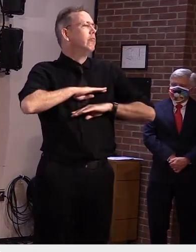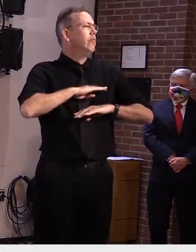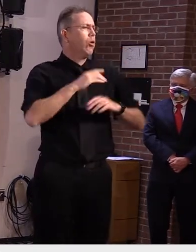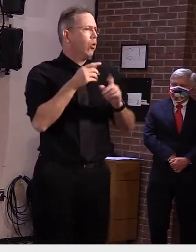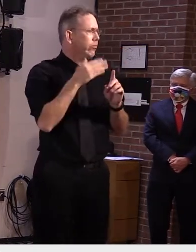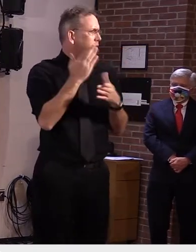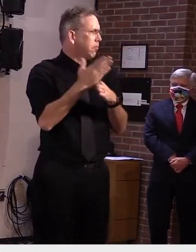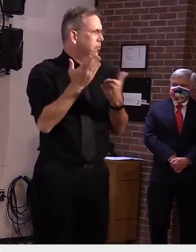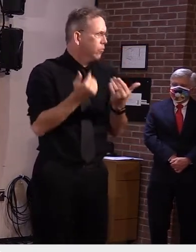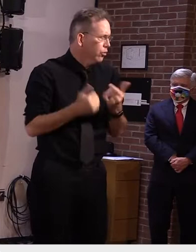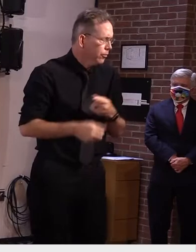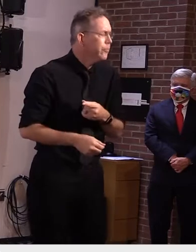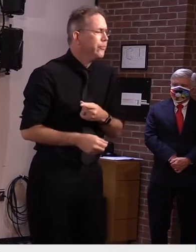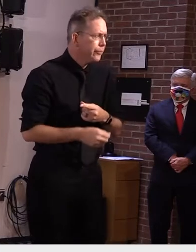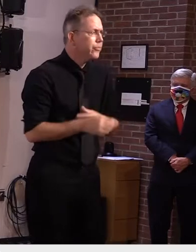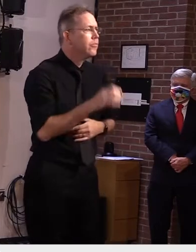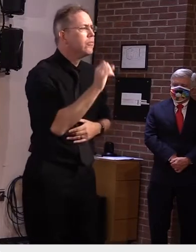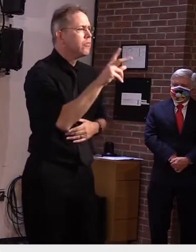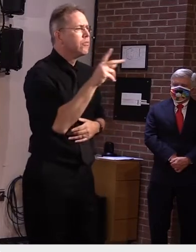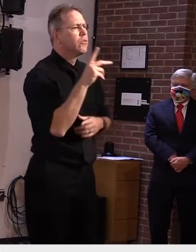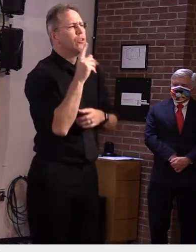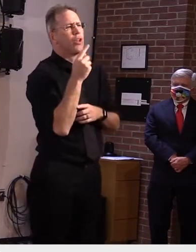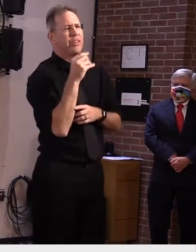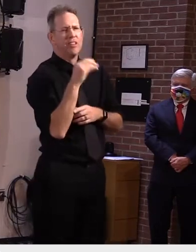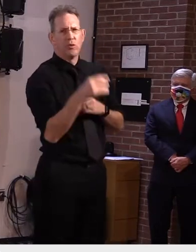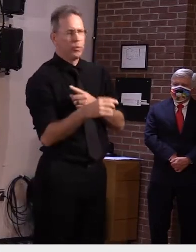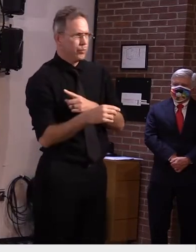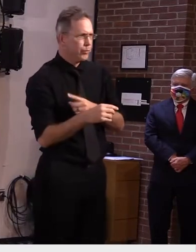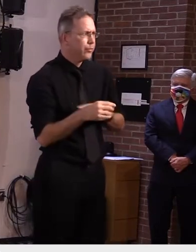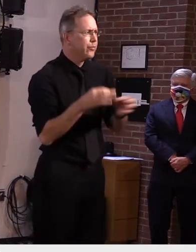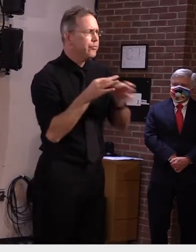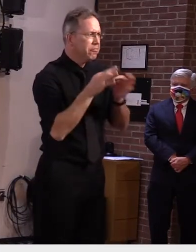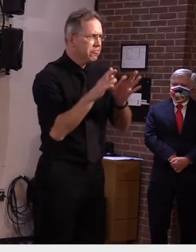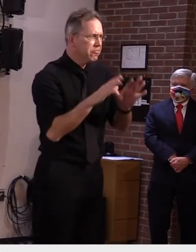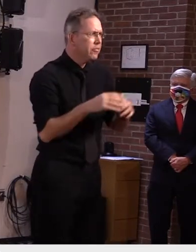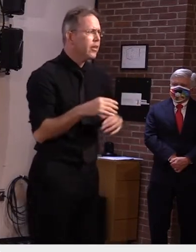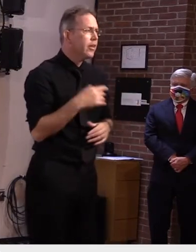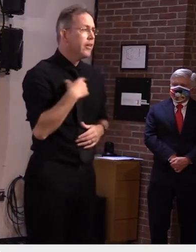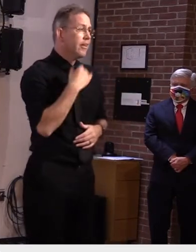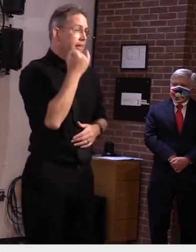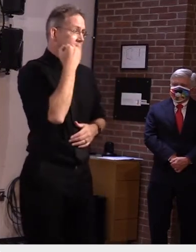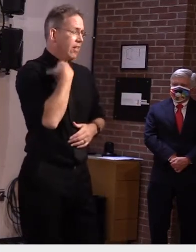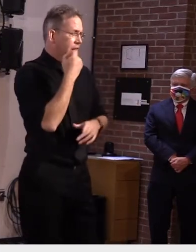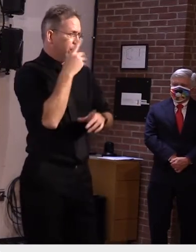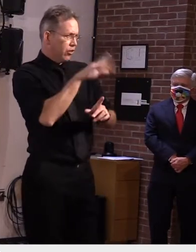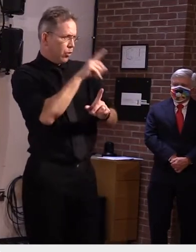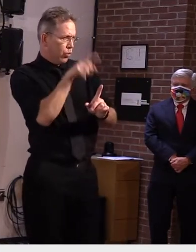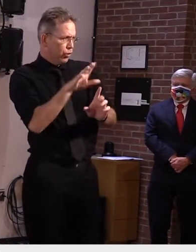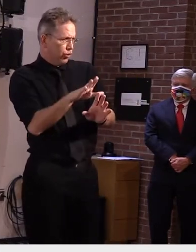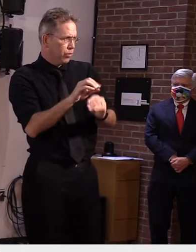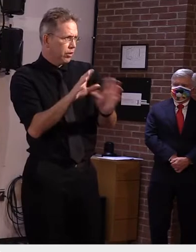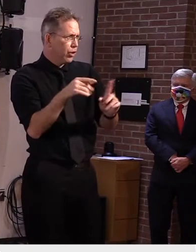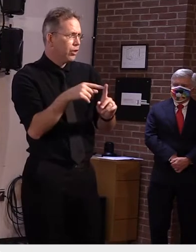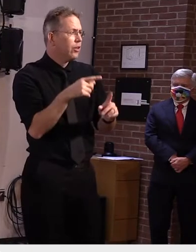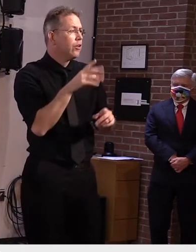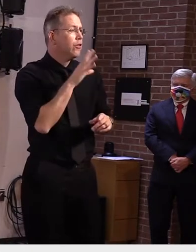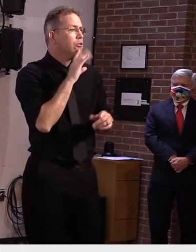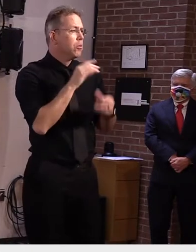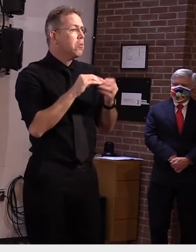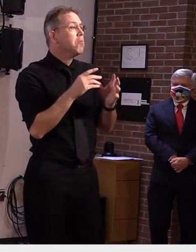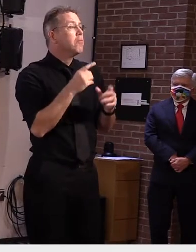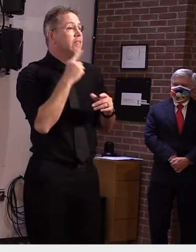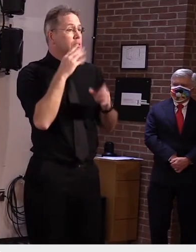kat if i understood the scenario um you're talking about um someone in a household testing positive